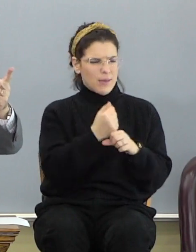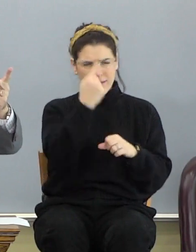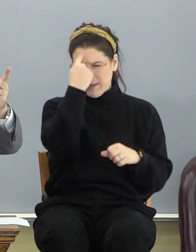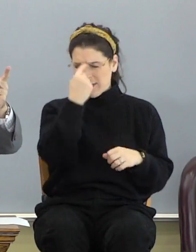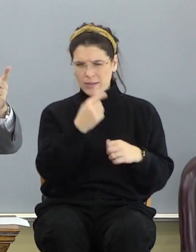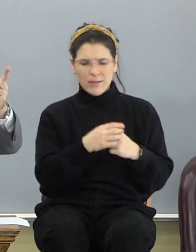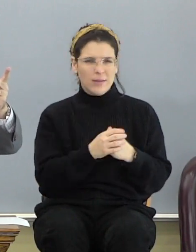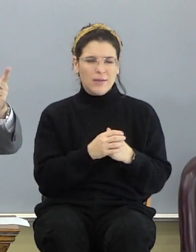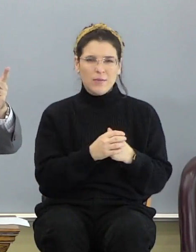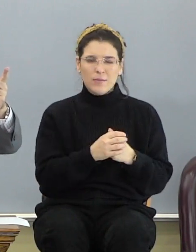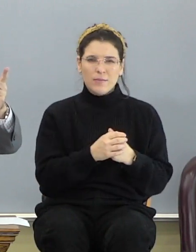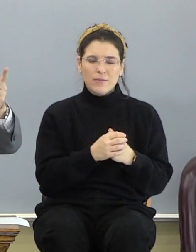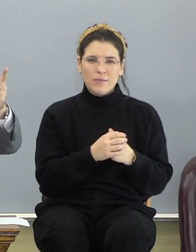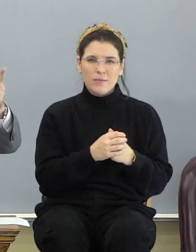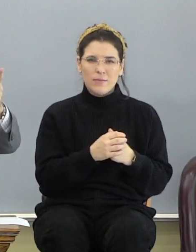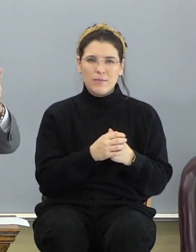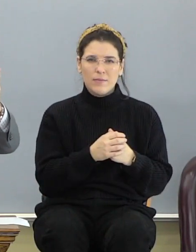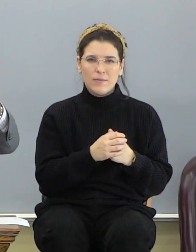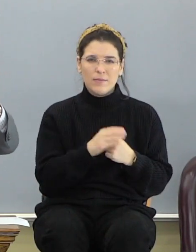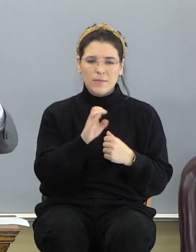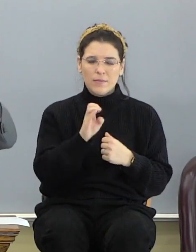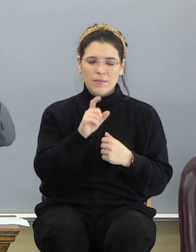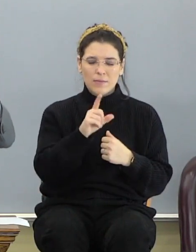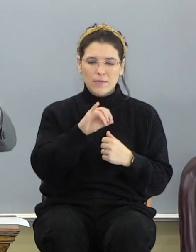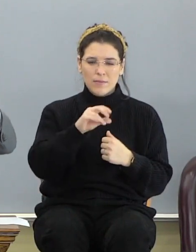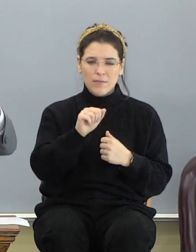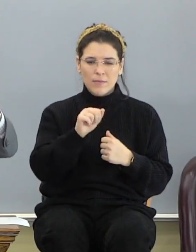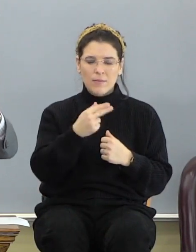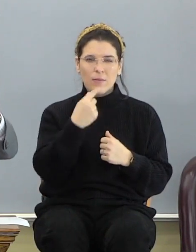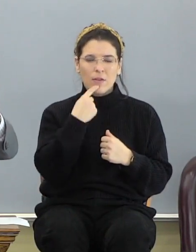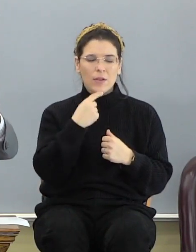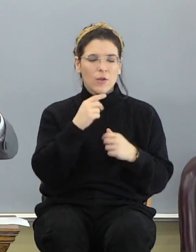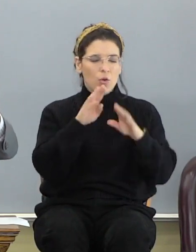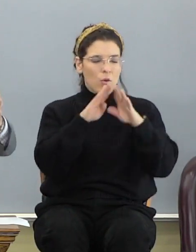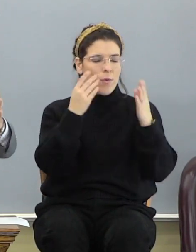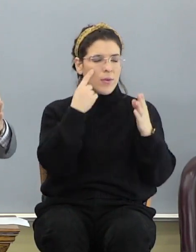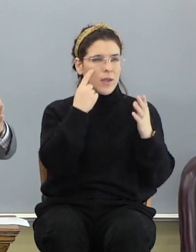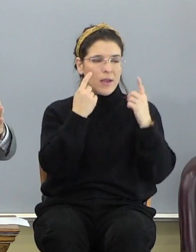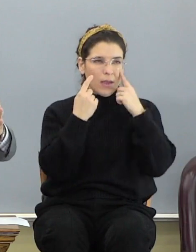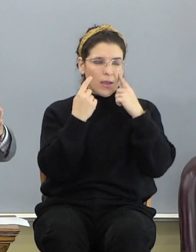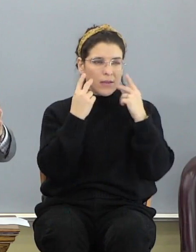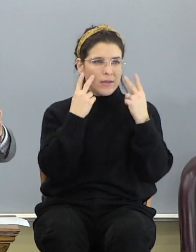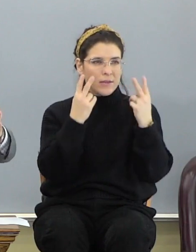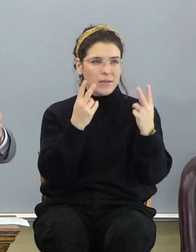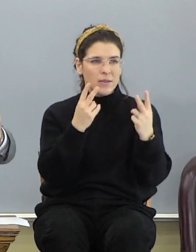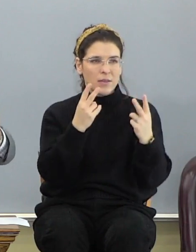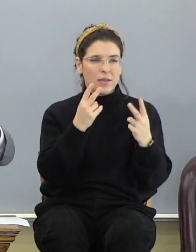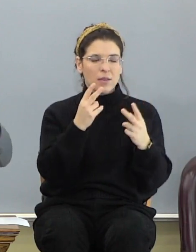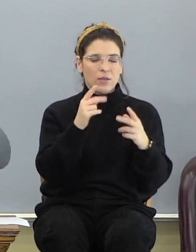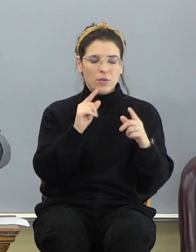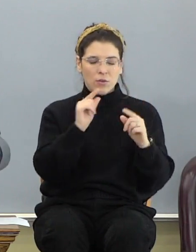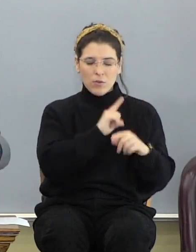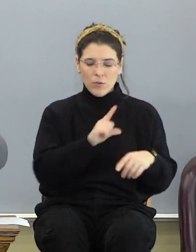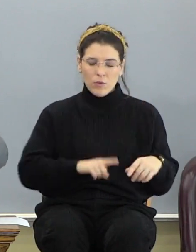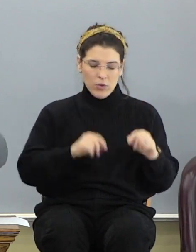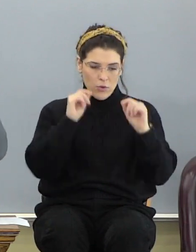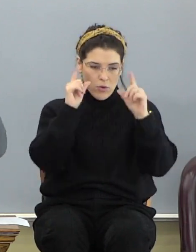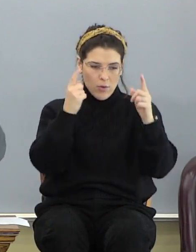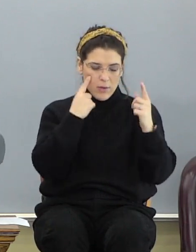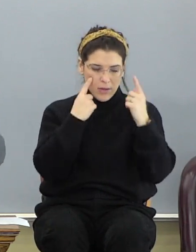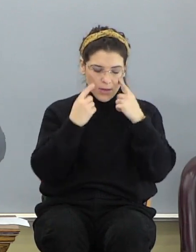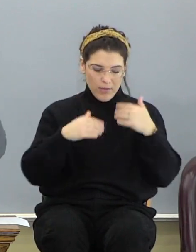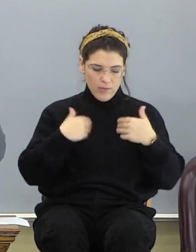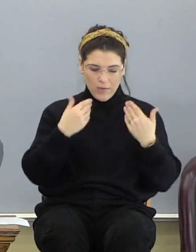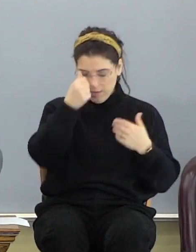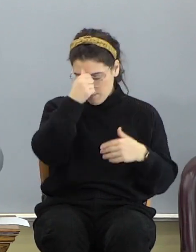sense. So Elijah said, Lord, open his eyes, let him see. And the Lord opened the eyes of the young man and he saw. And behold,